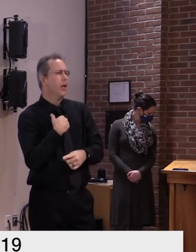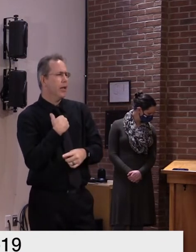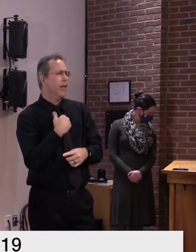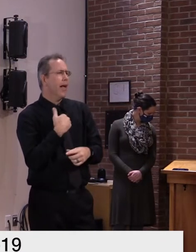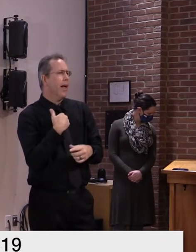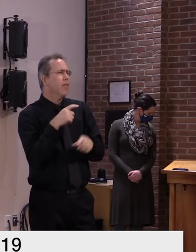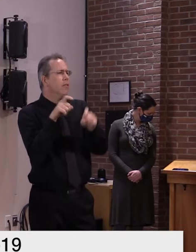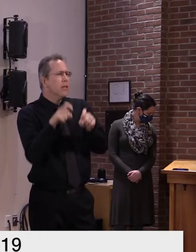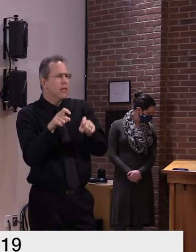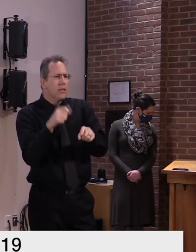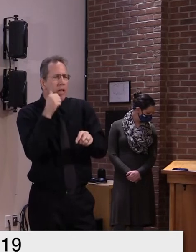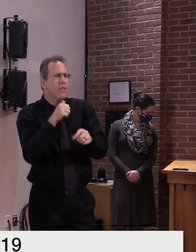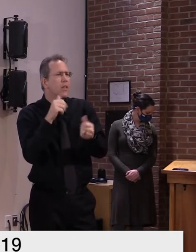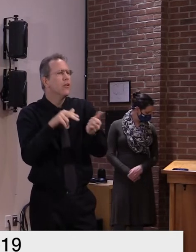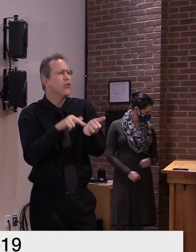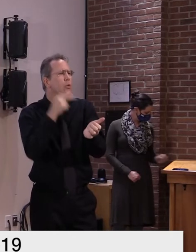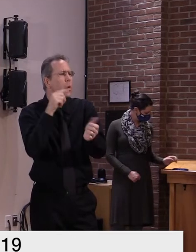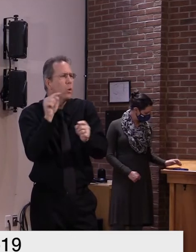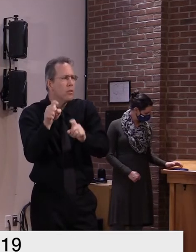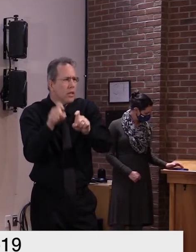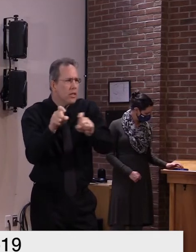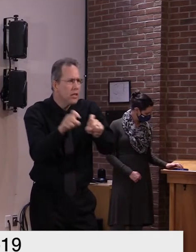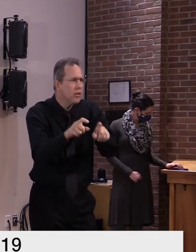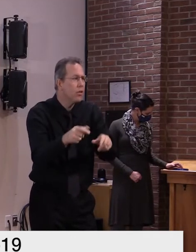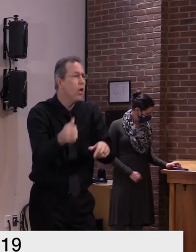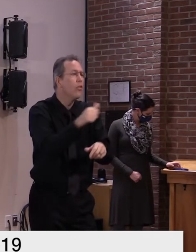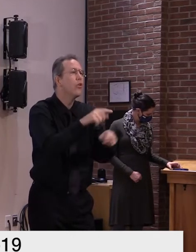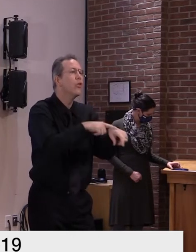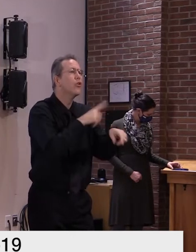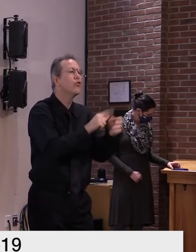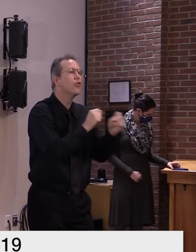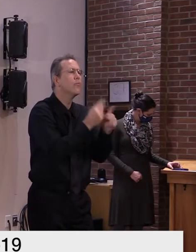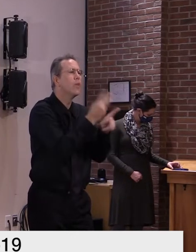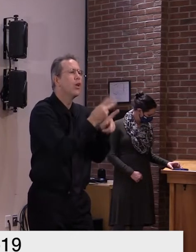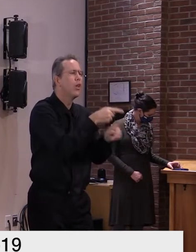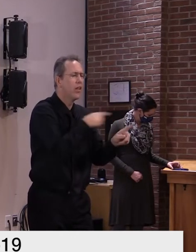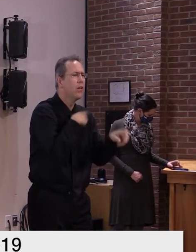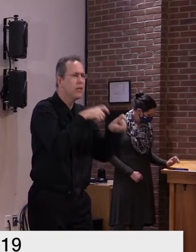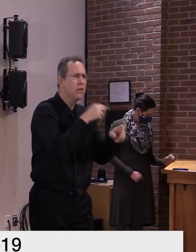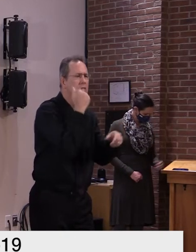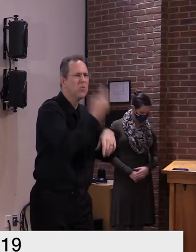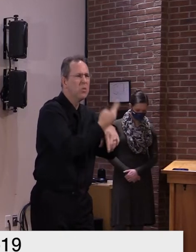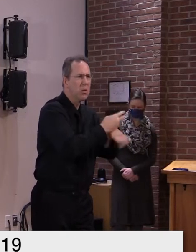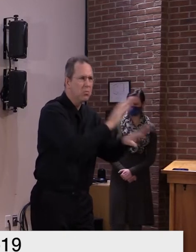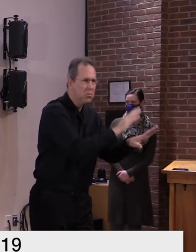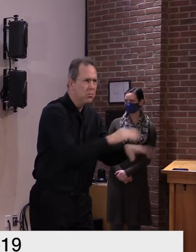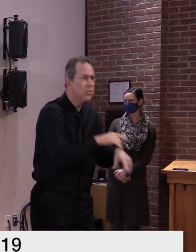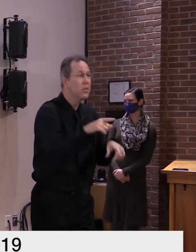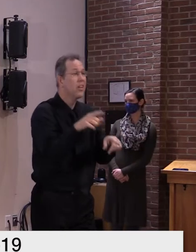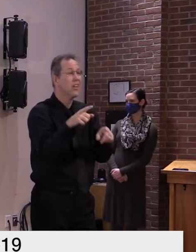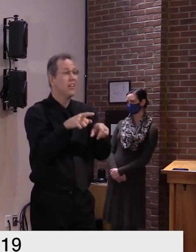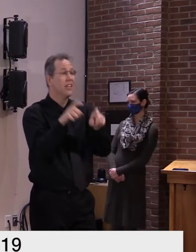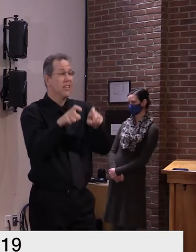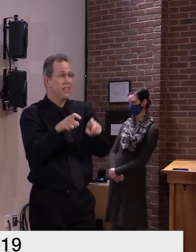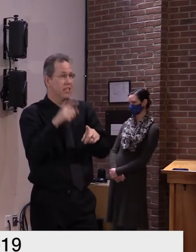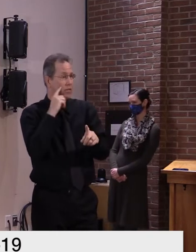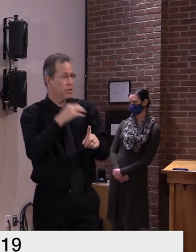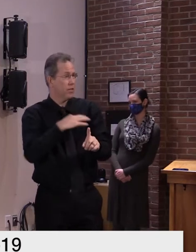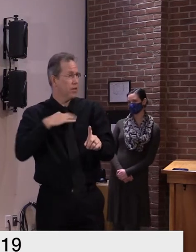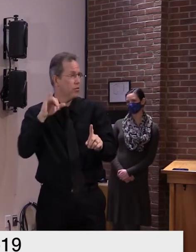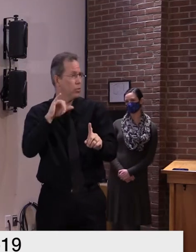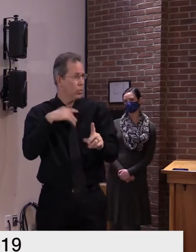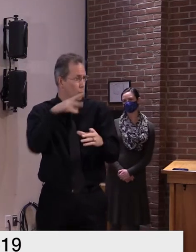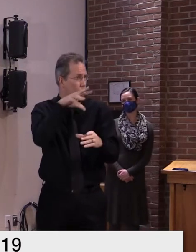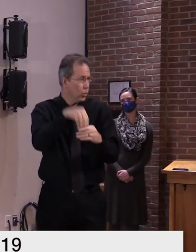in other facilities for long-term care so there's abundant testing going on among staff these are with staff we're